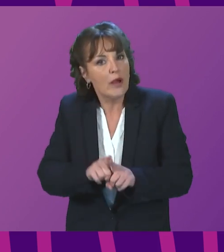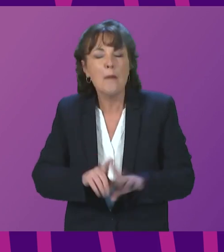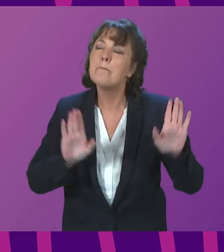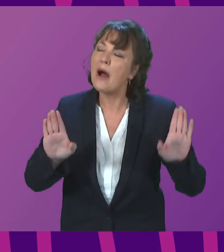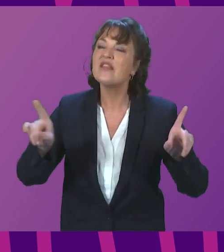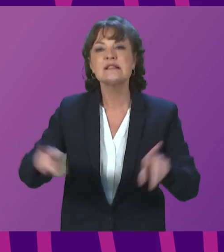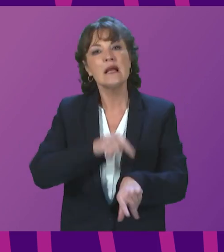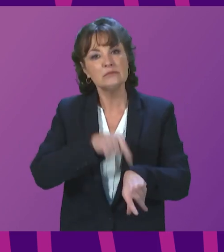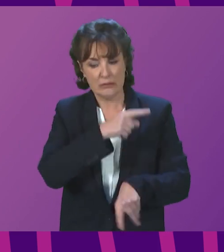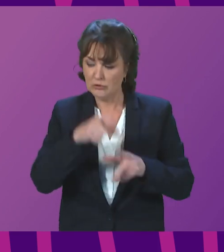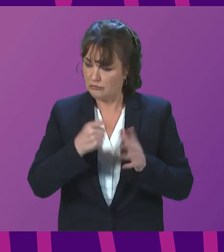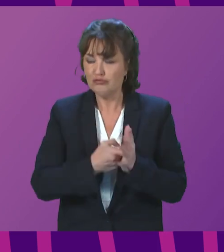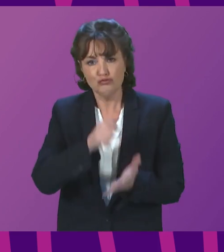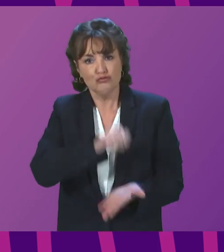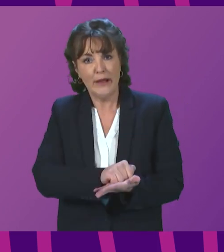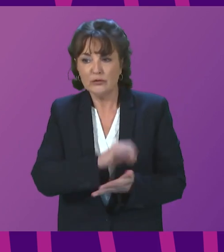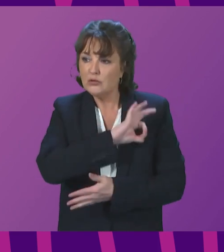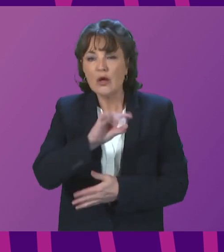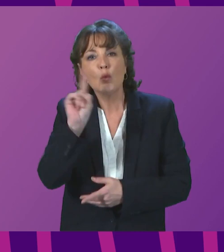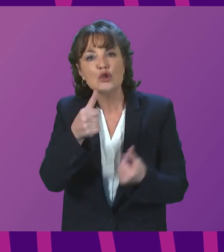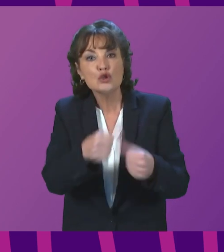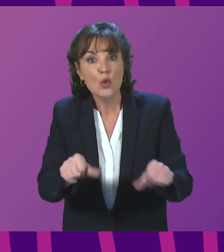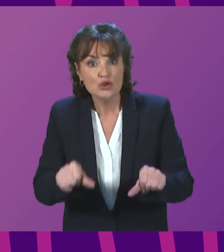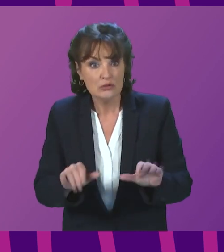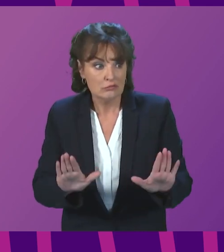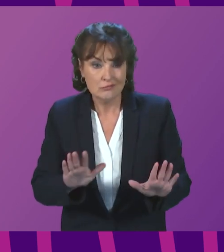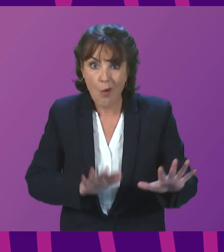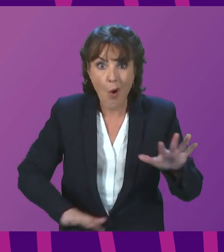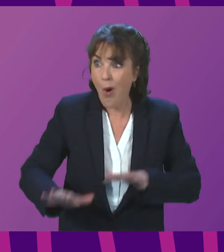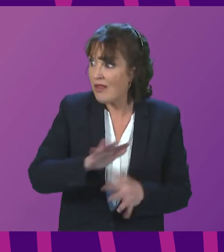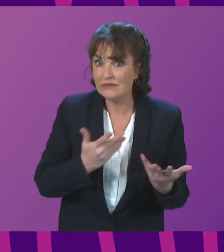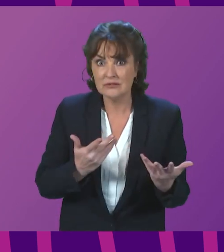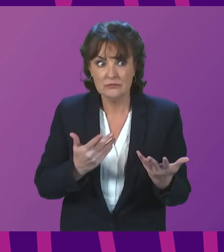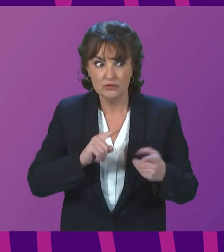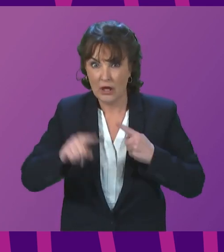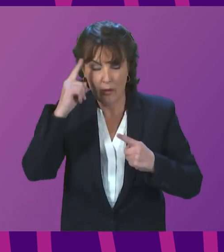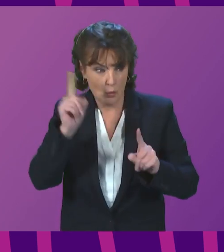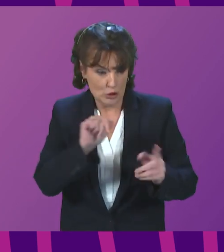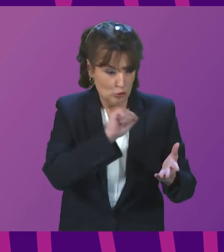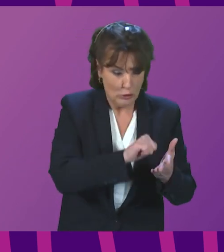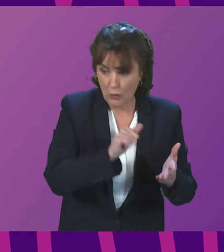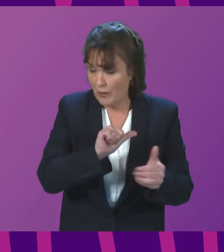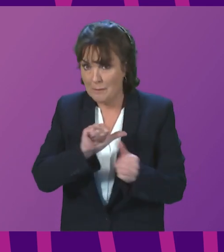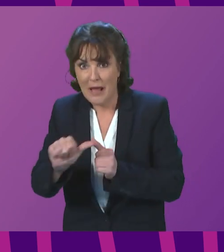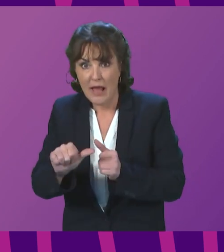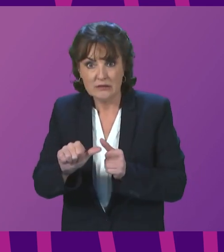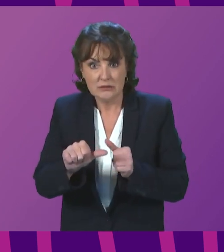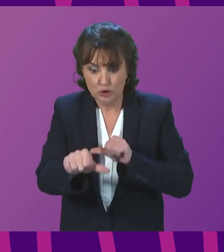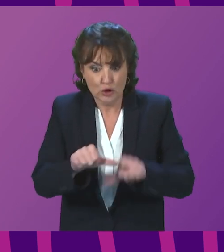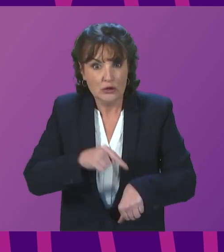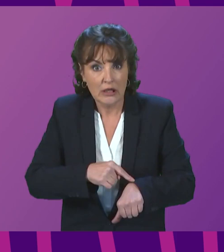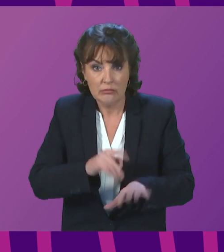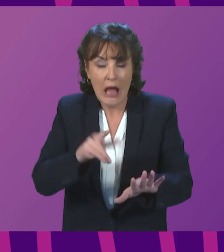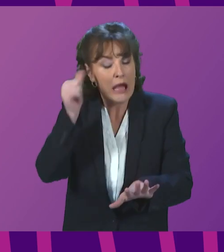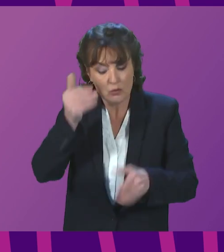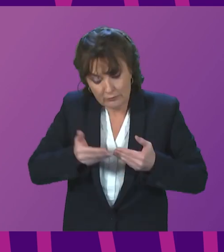what are our solutions? All of us are grappling with what the right, best and deliverable solutions are to this. In the short term, in terms of